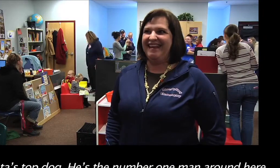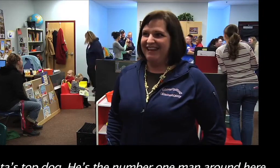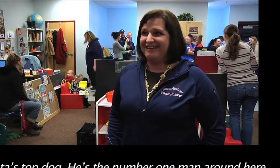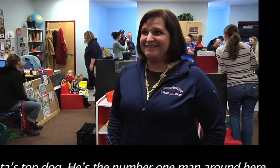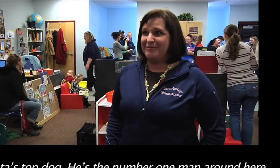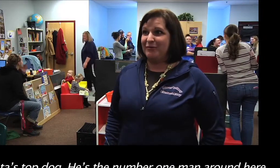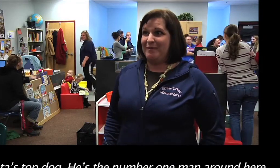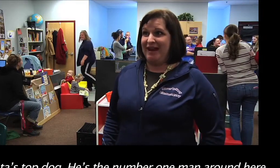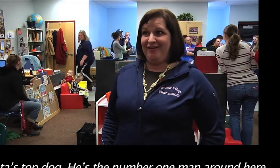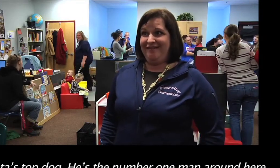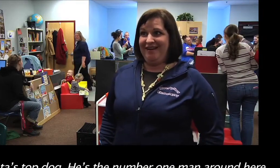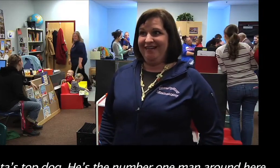He's the number one man around here.